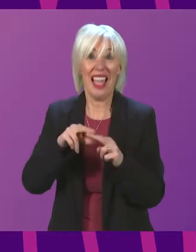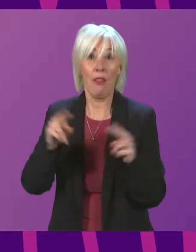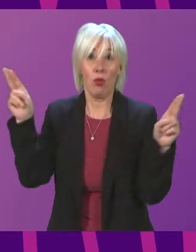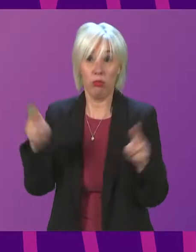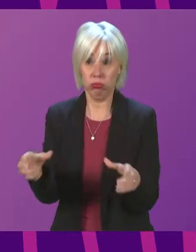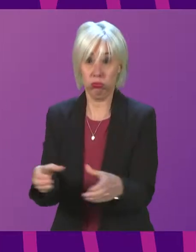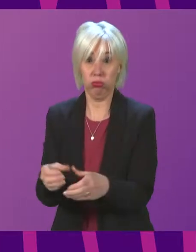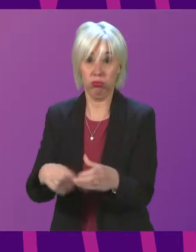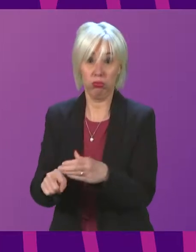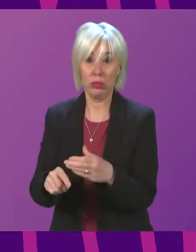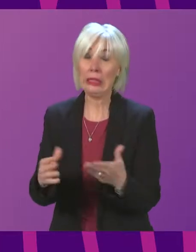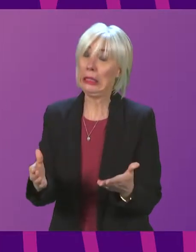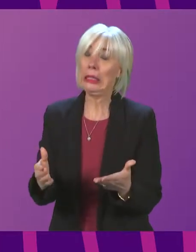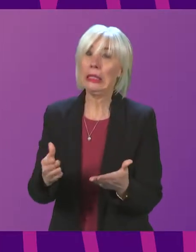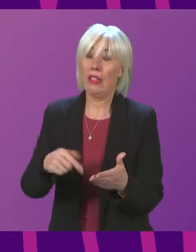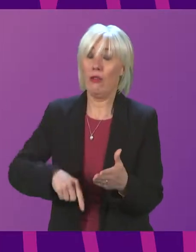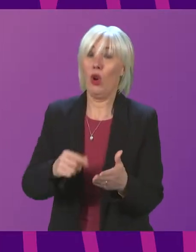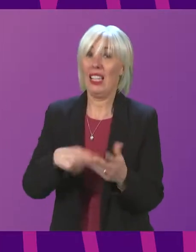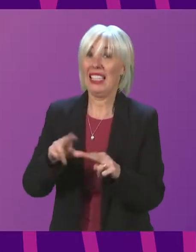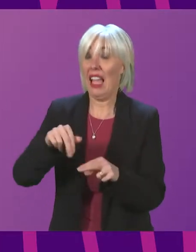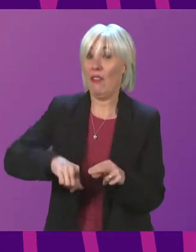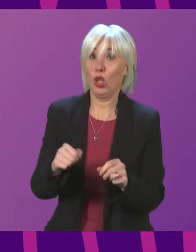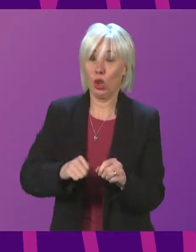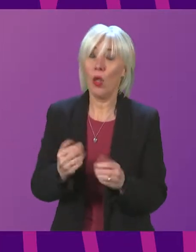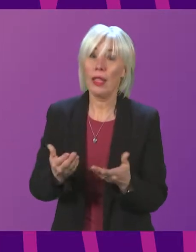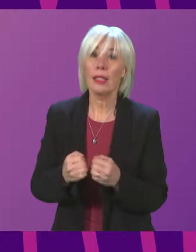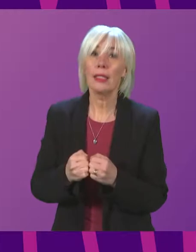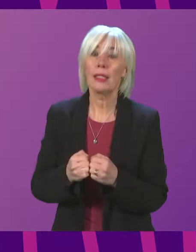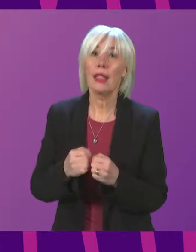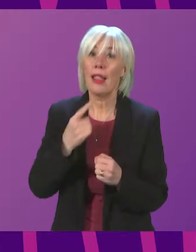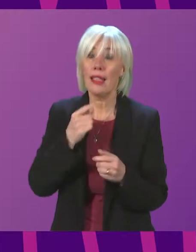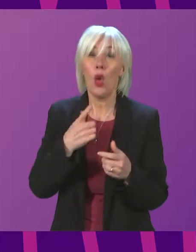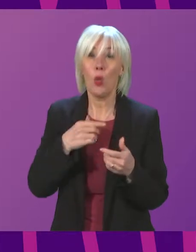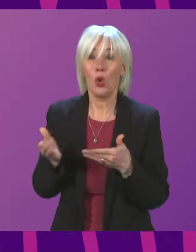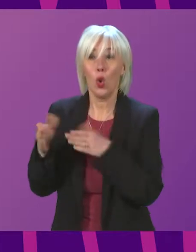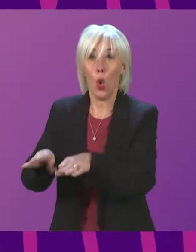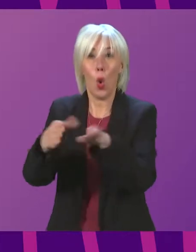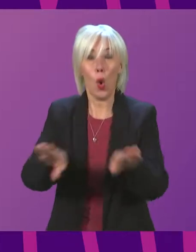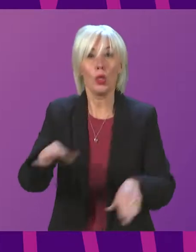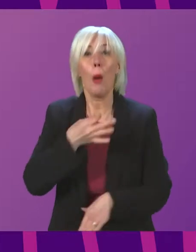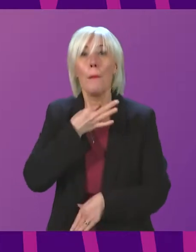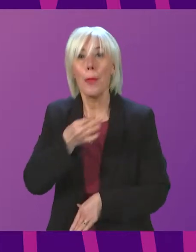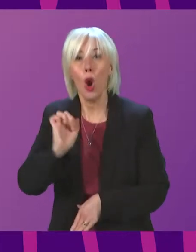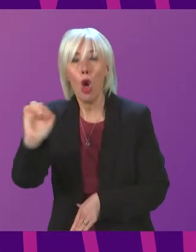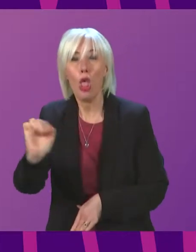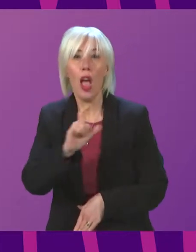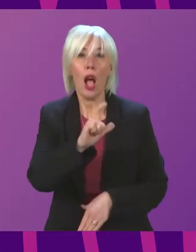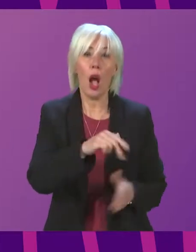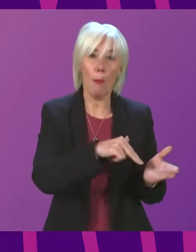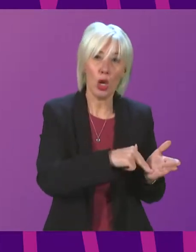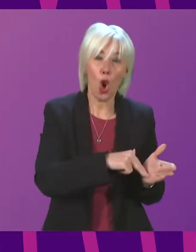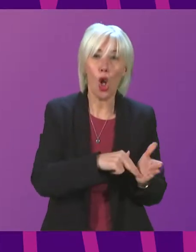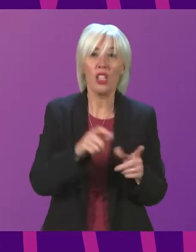implications they may have for staff in Scotland, following reports that they plan to close sites in Perth, Cumbernauld and